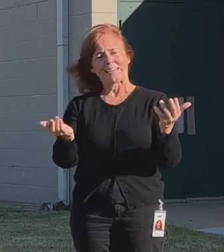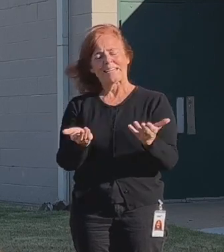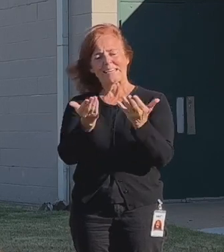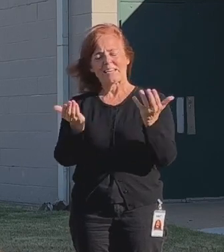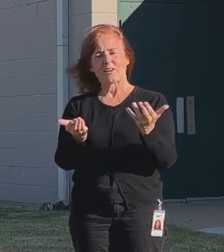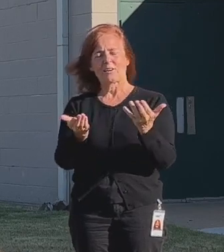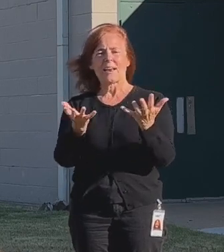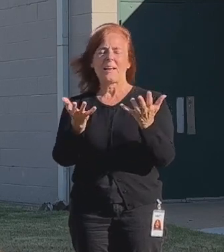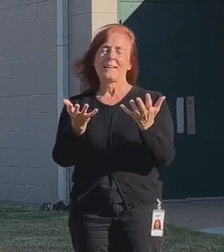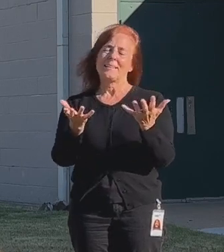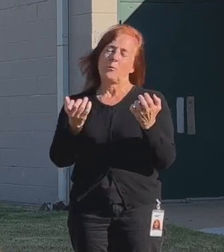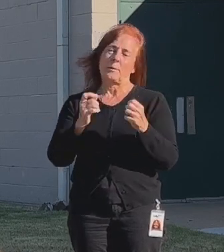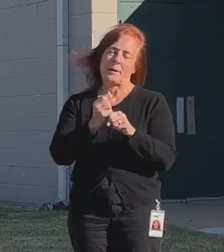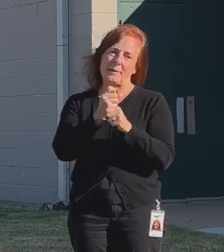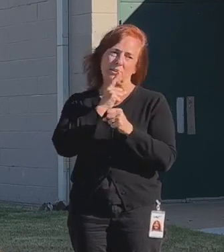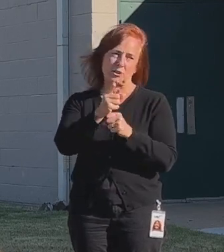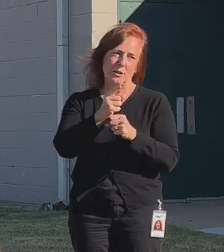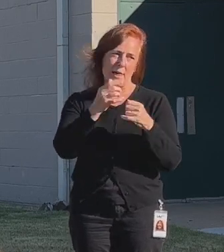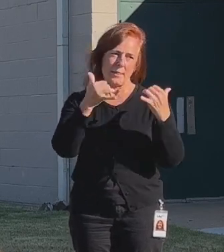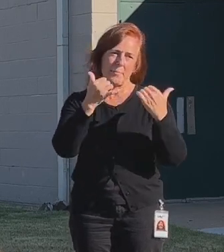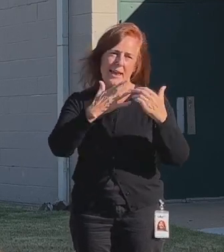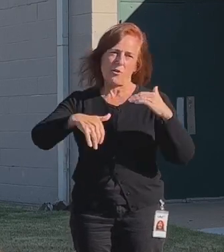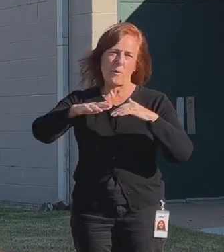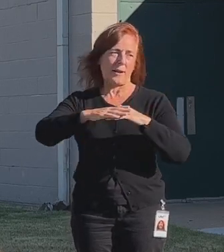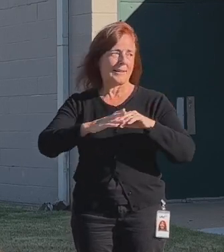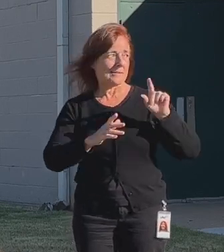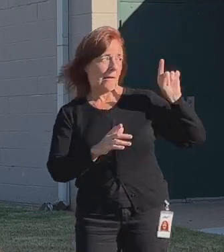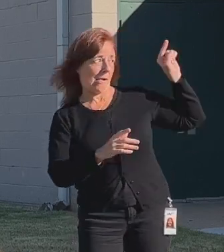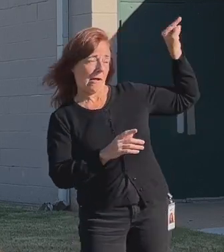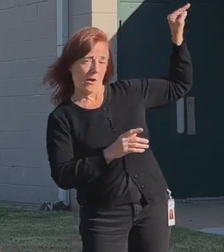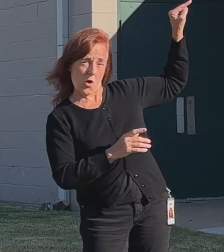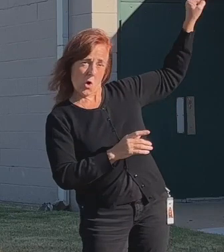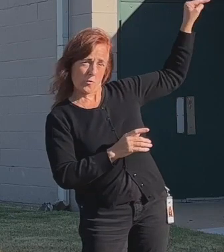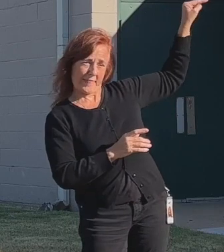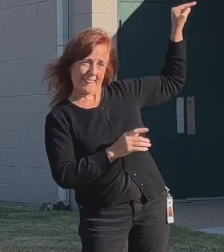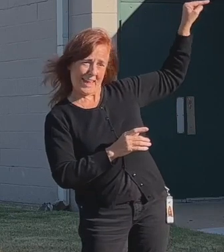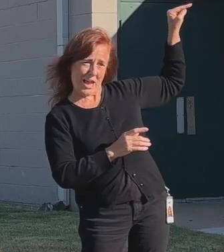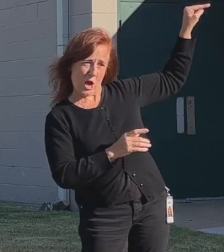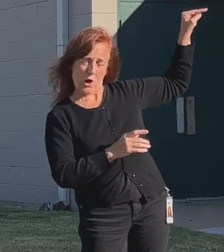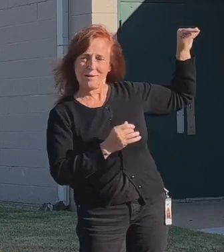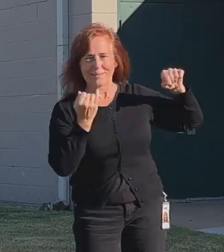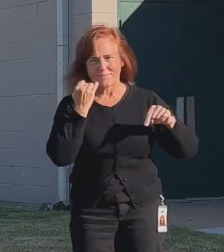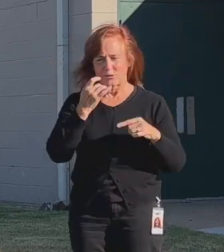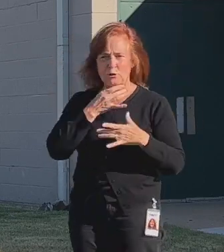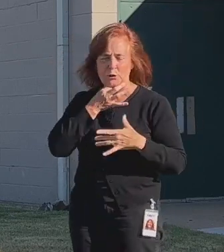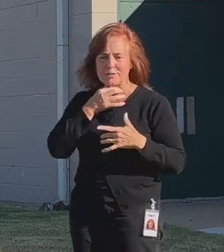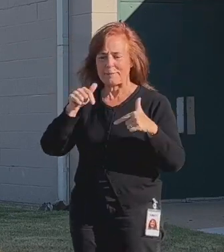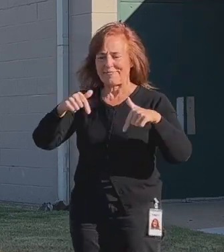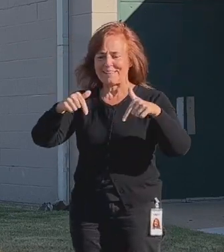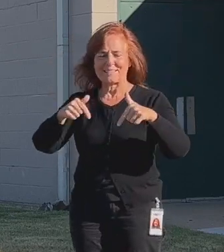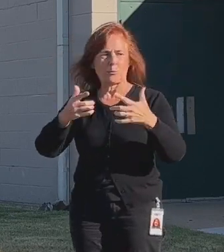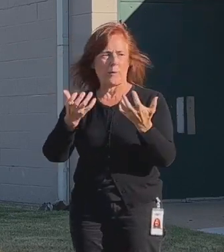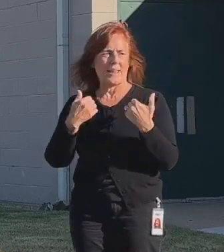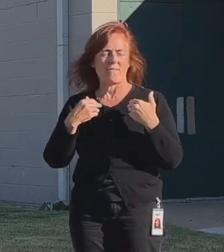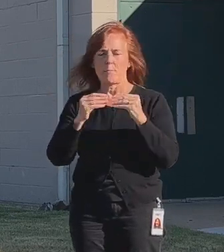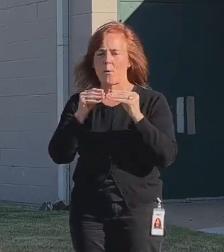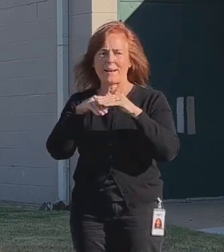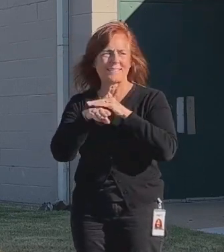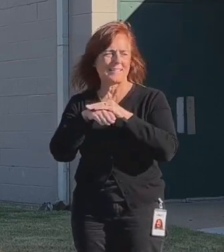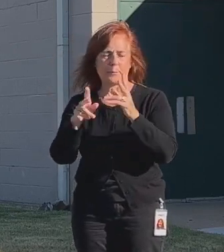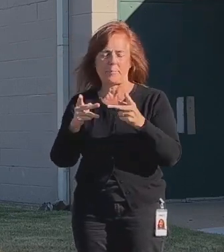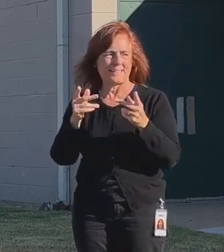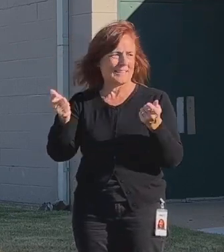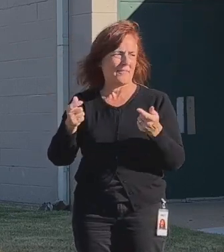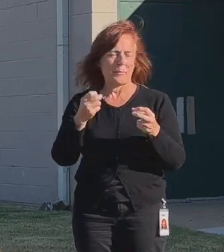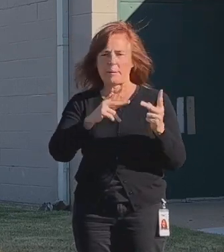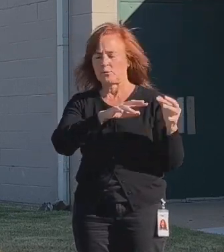they wanted me to make sure the playground will actually be built on the other side of the center for anyone who, but this was that we wanted to have a more accessible site